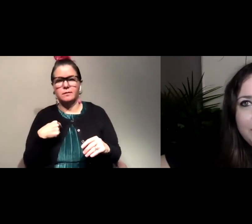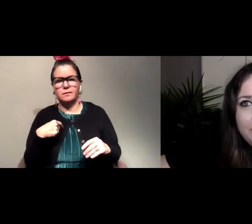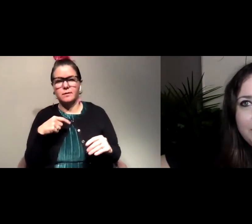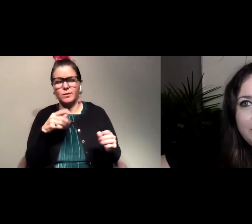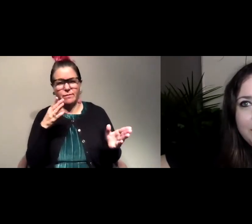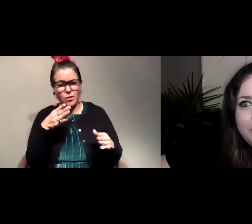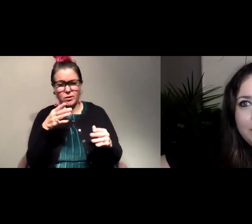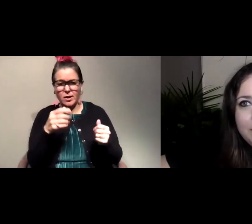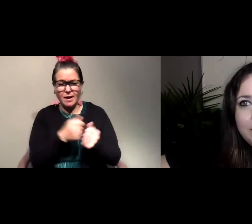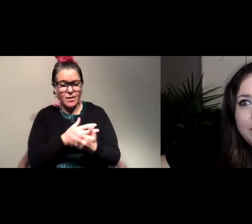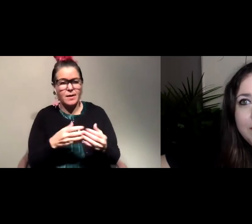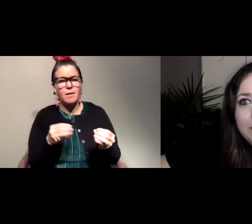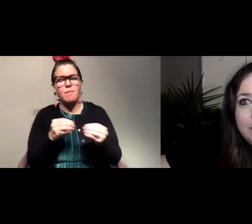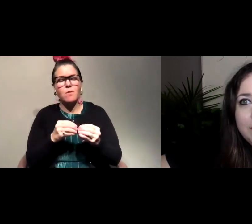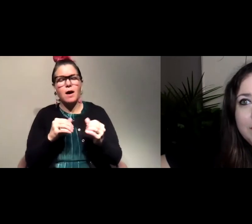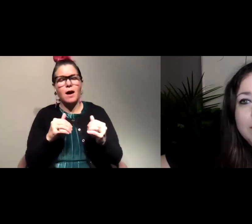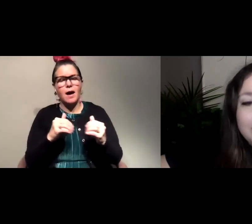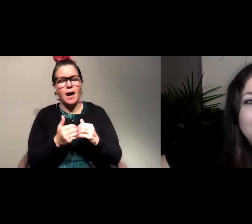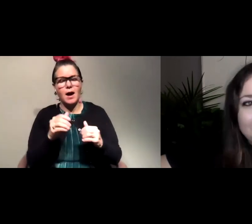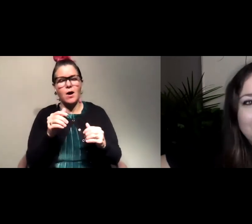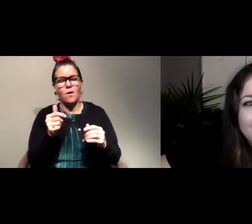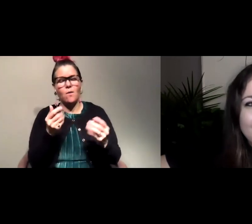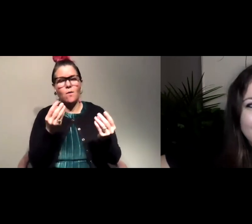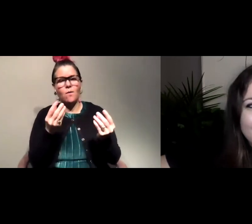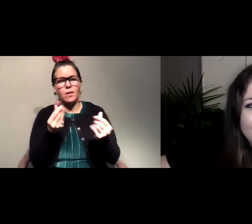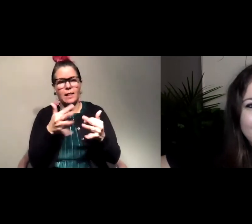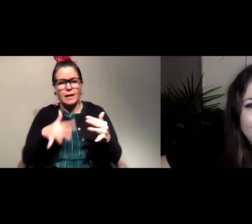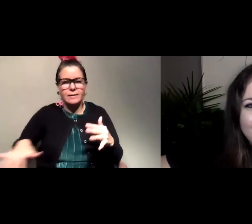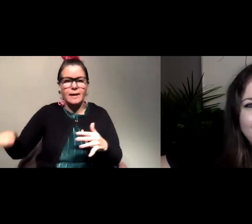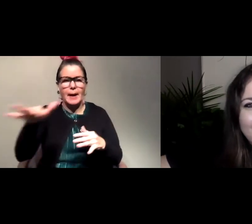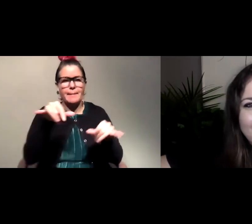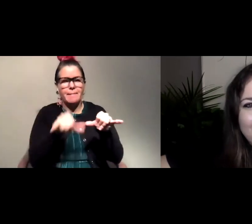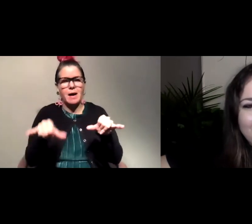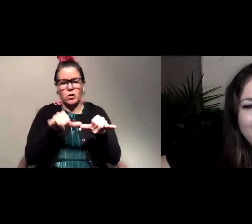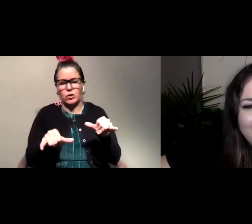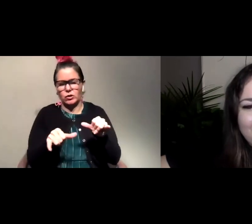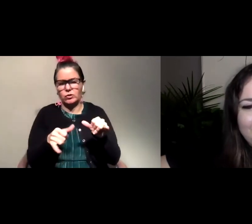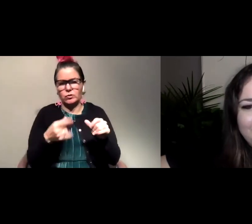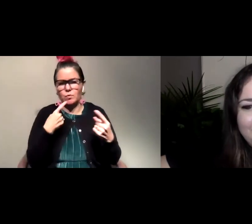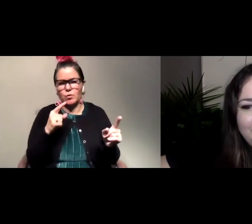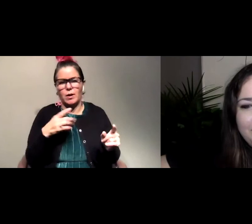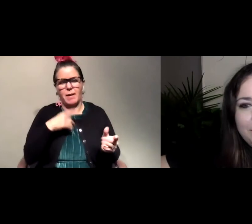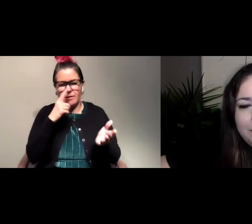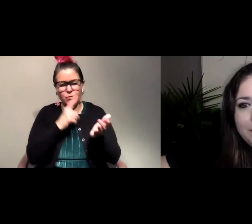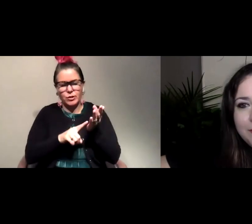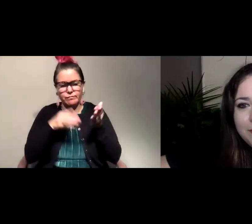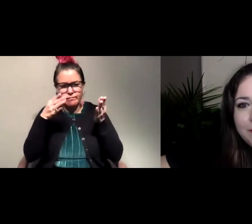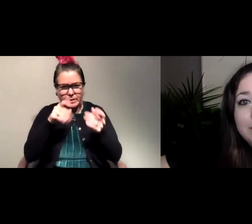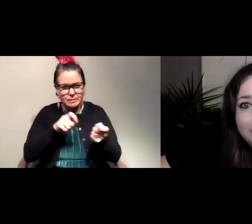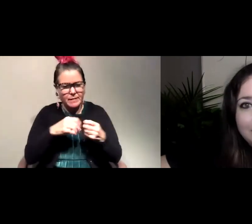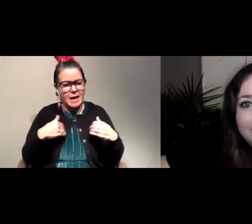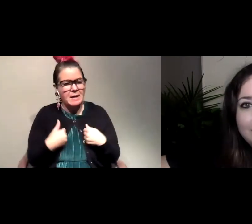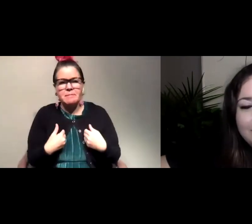and more how landscape patterns work. Um, so my research doesn't really focus on any particular animals,